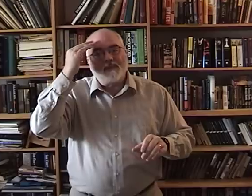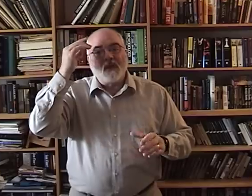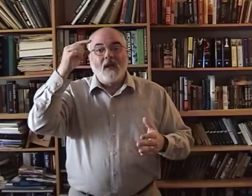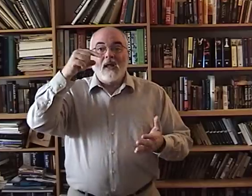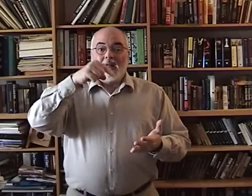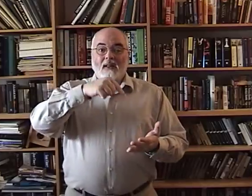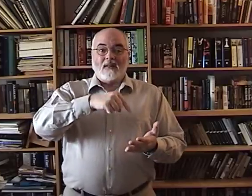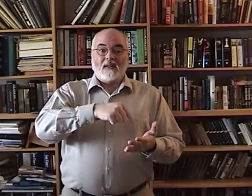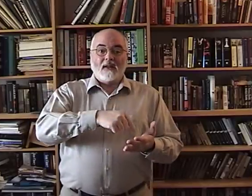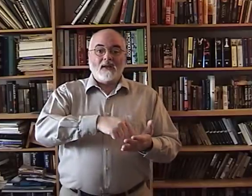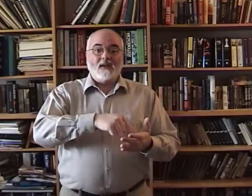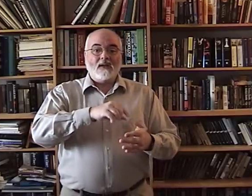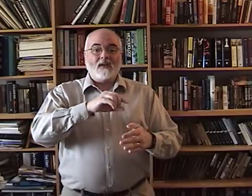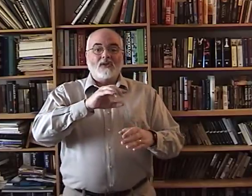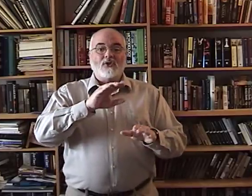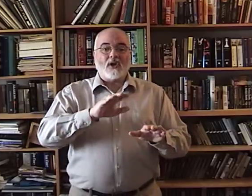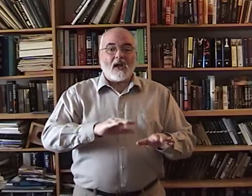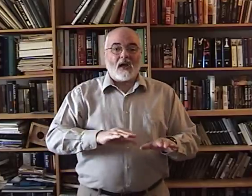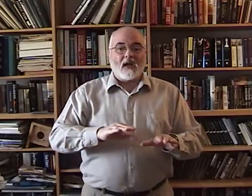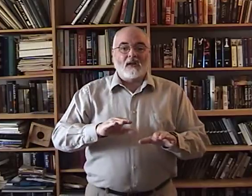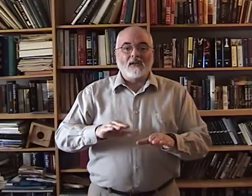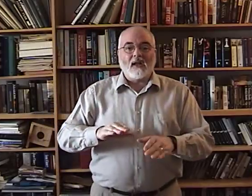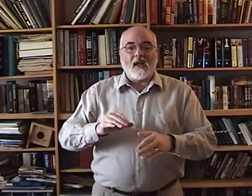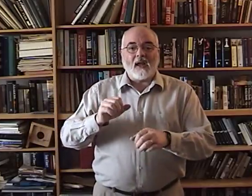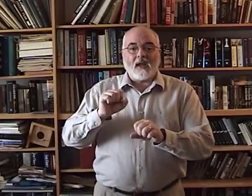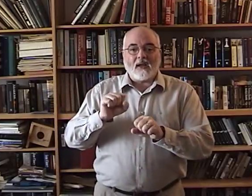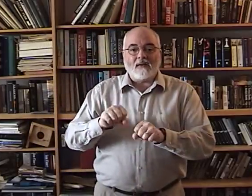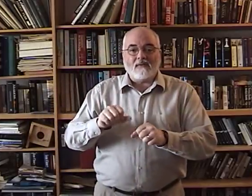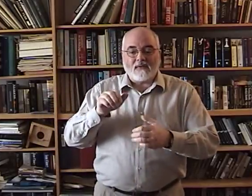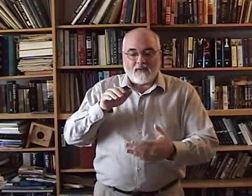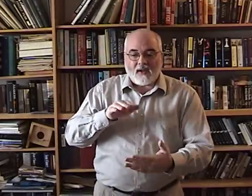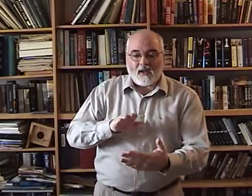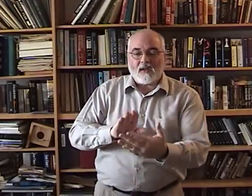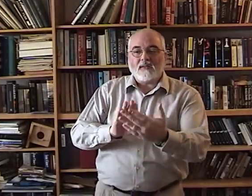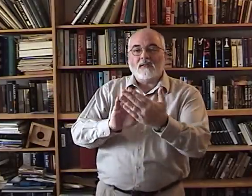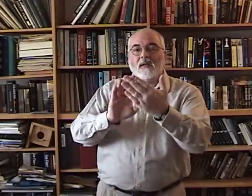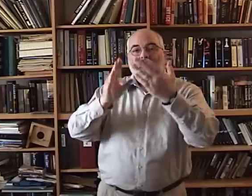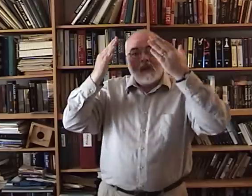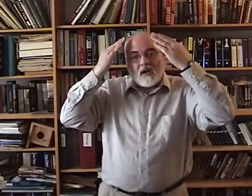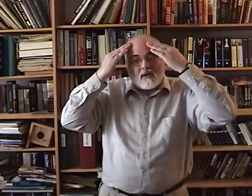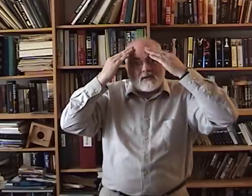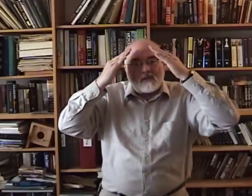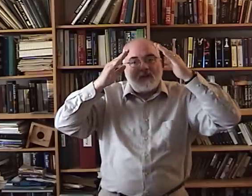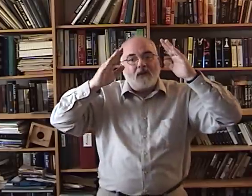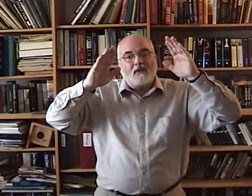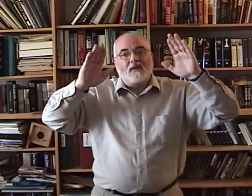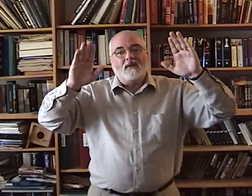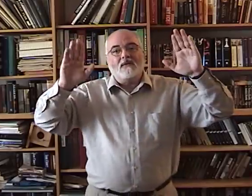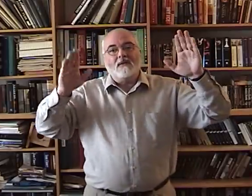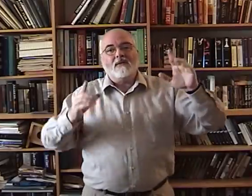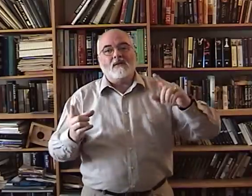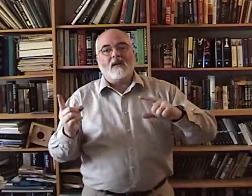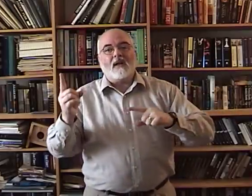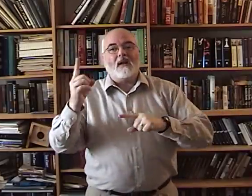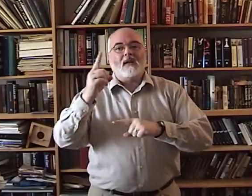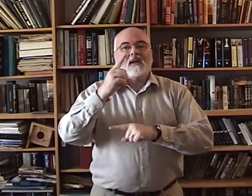this this this child can face uncertain days